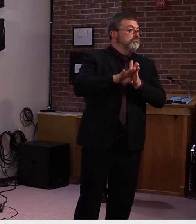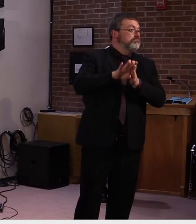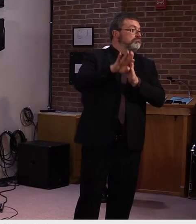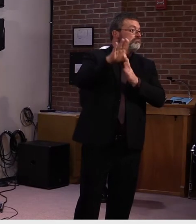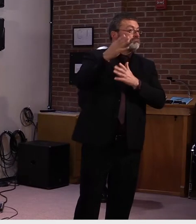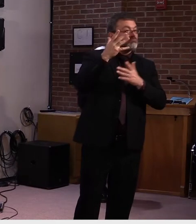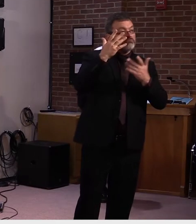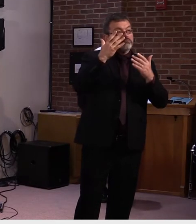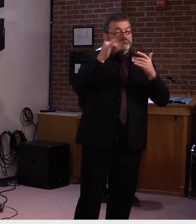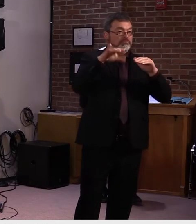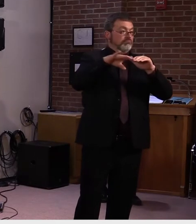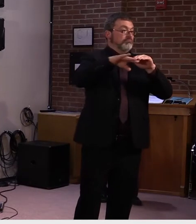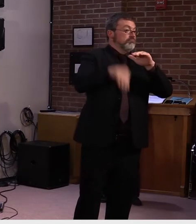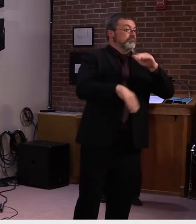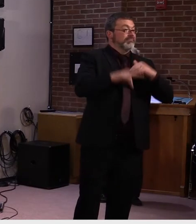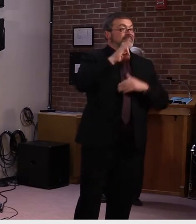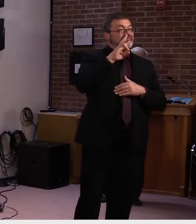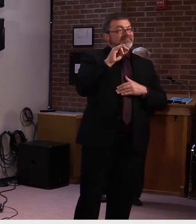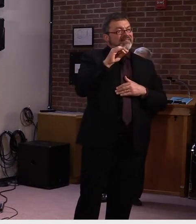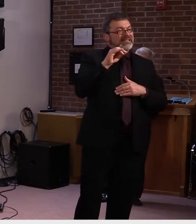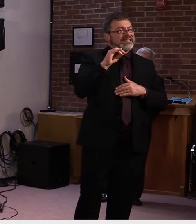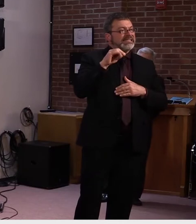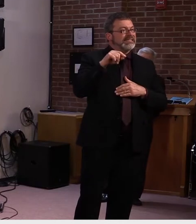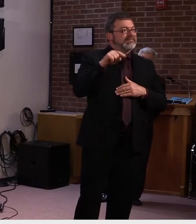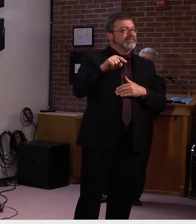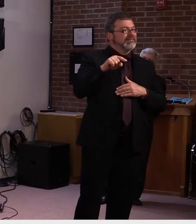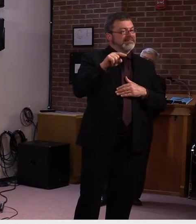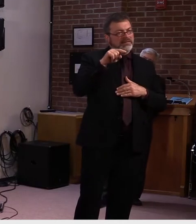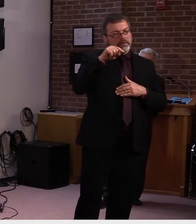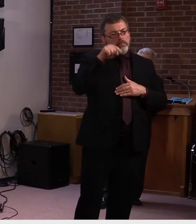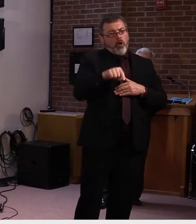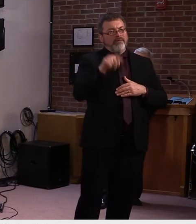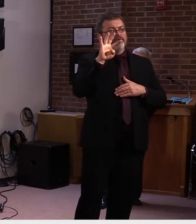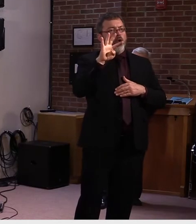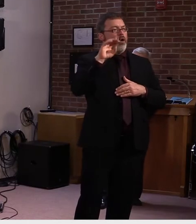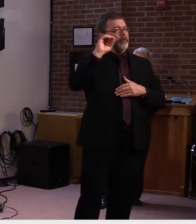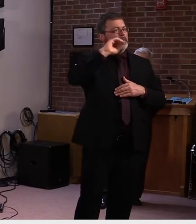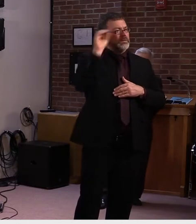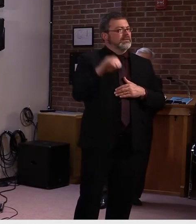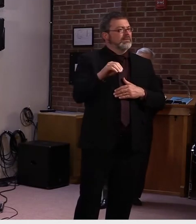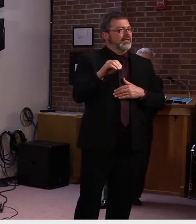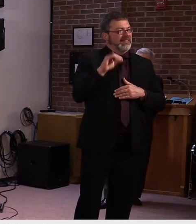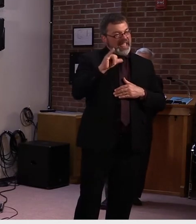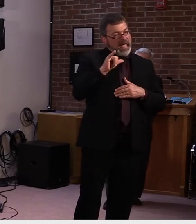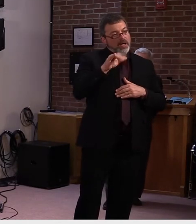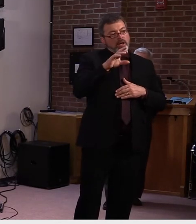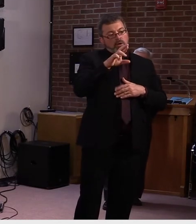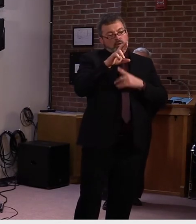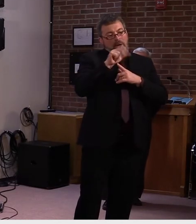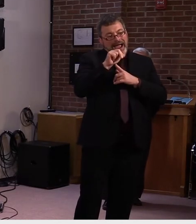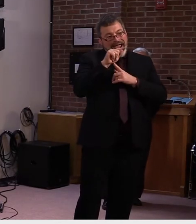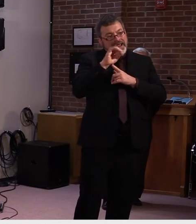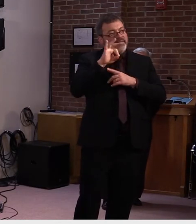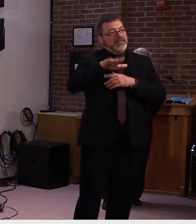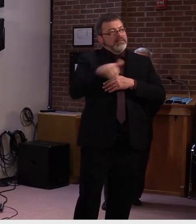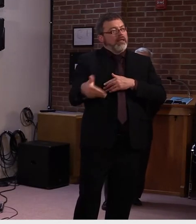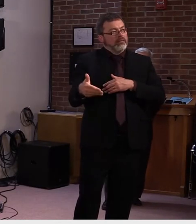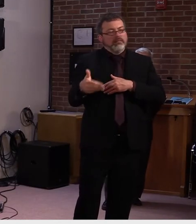Uh, are, are you watching those numbers as well? Well, obviously, we watch, I watch, uh, the death rates as well. I mean,